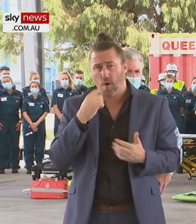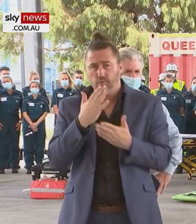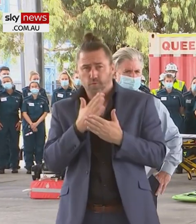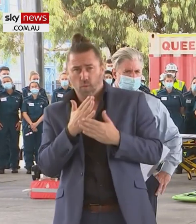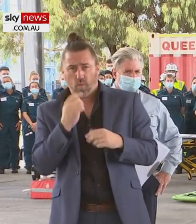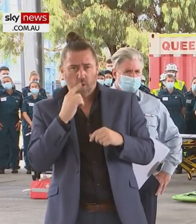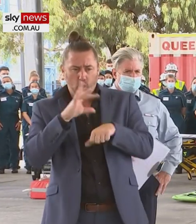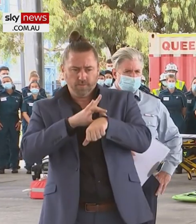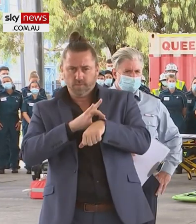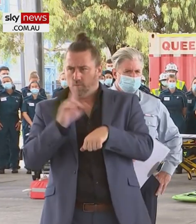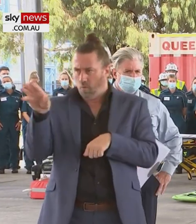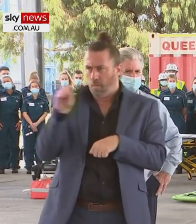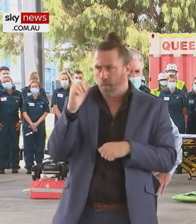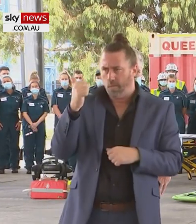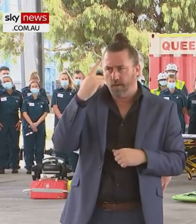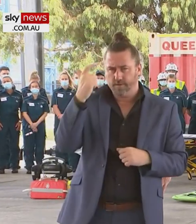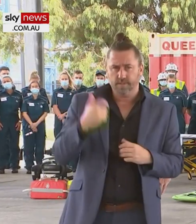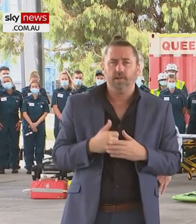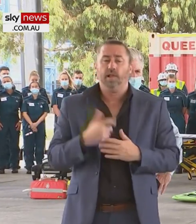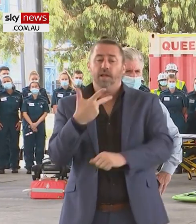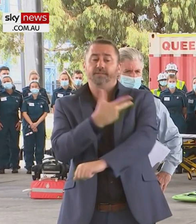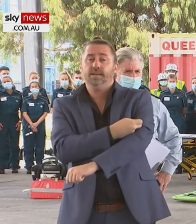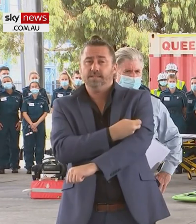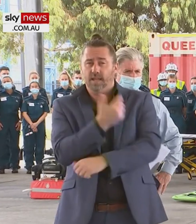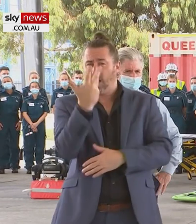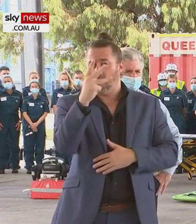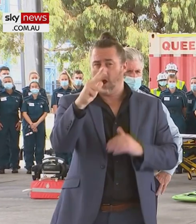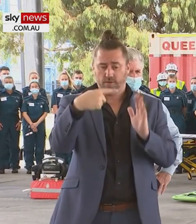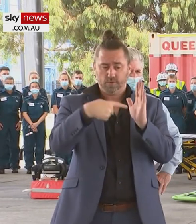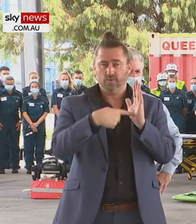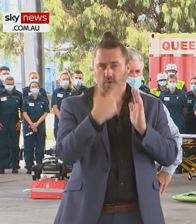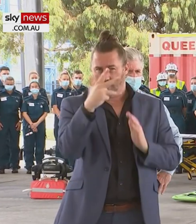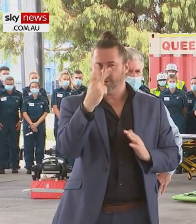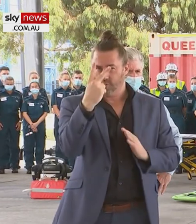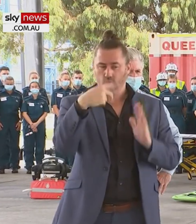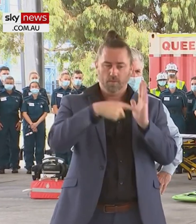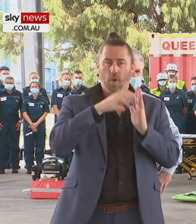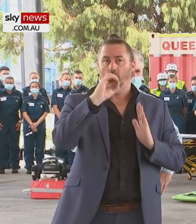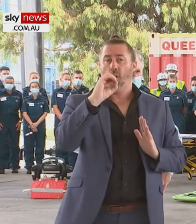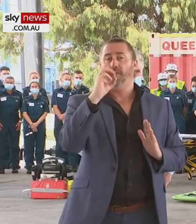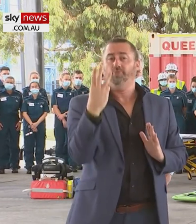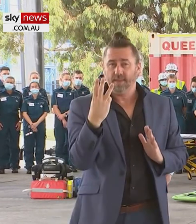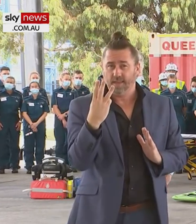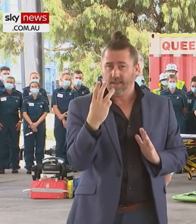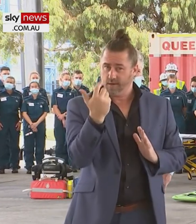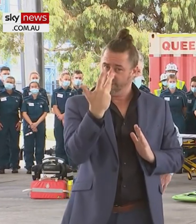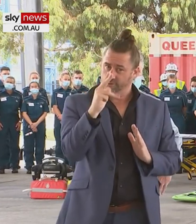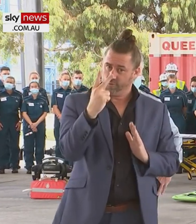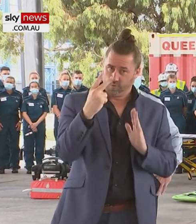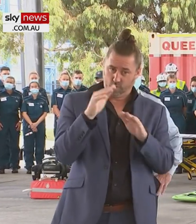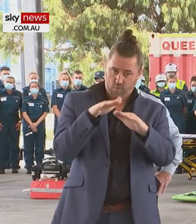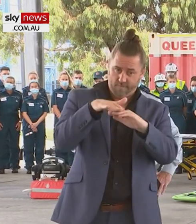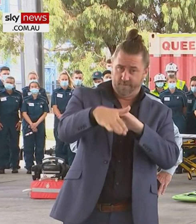hospitals as well. Our vaccination rate is 92.03%, so great to see our first dose is over